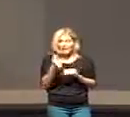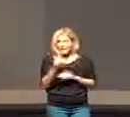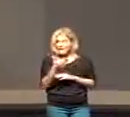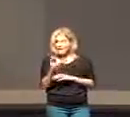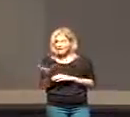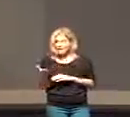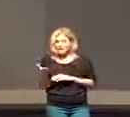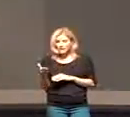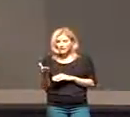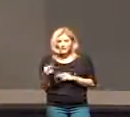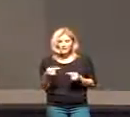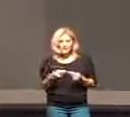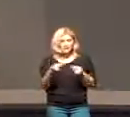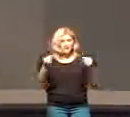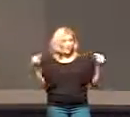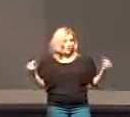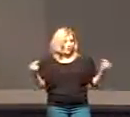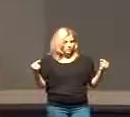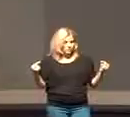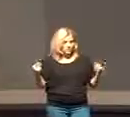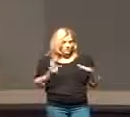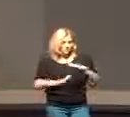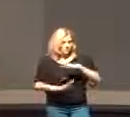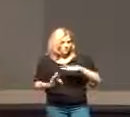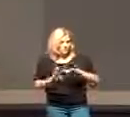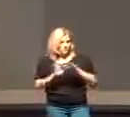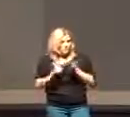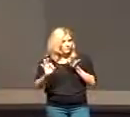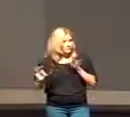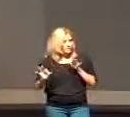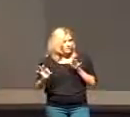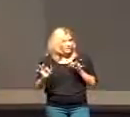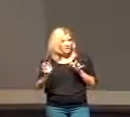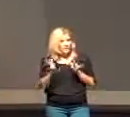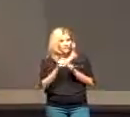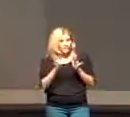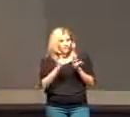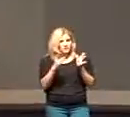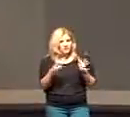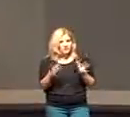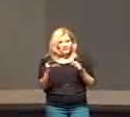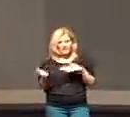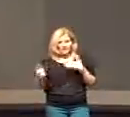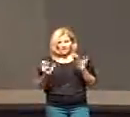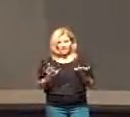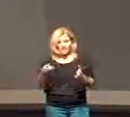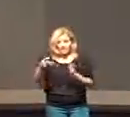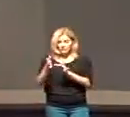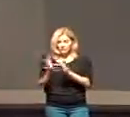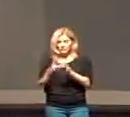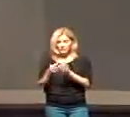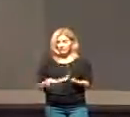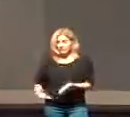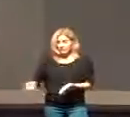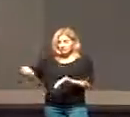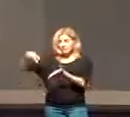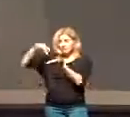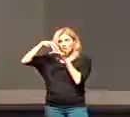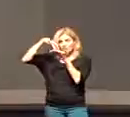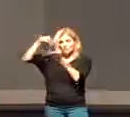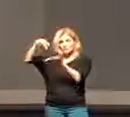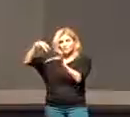that counters the core message of Christianity, the death of Jesus and the physical bodily